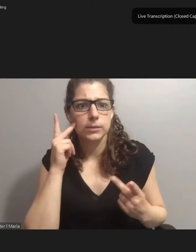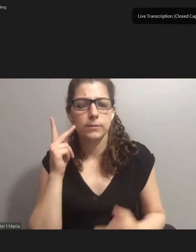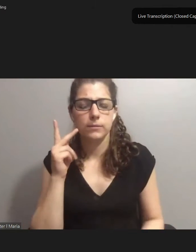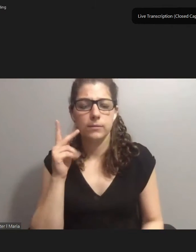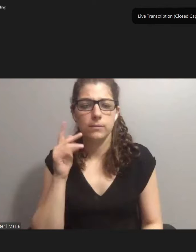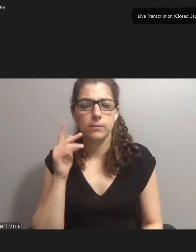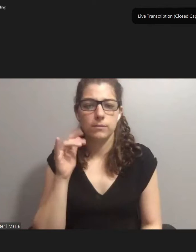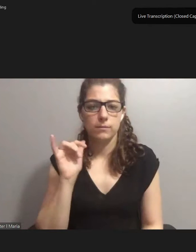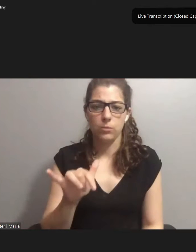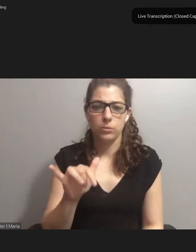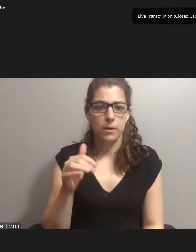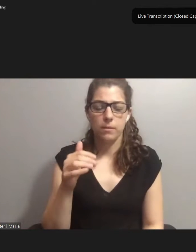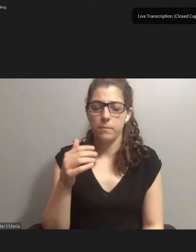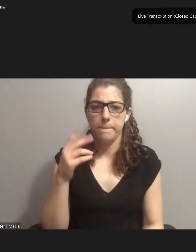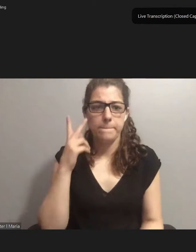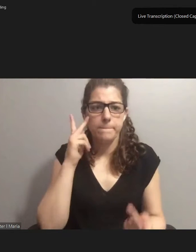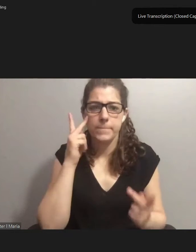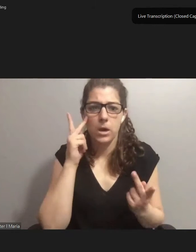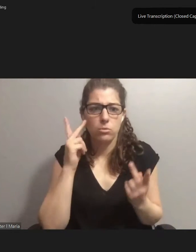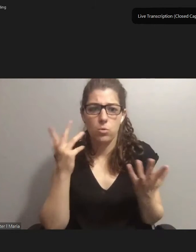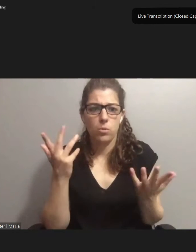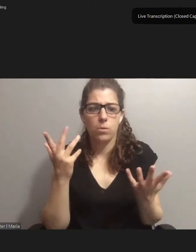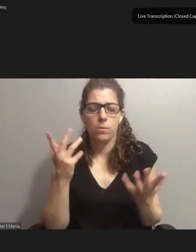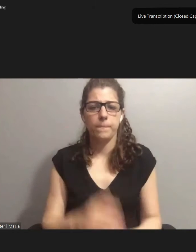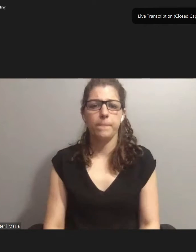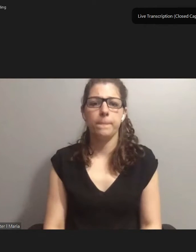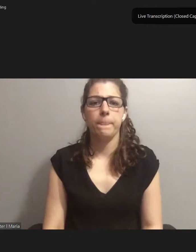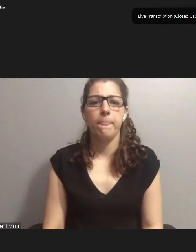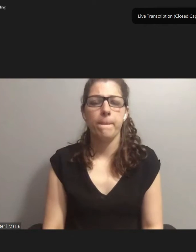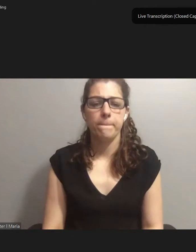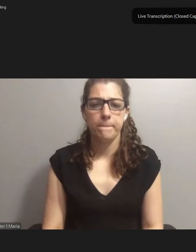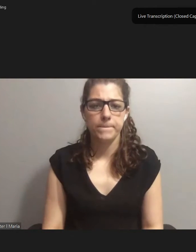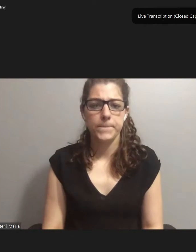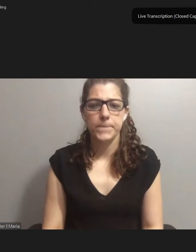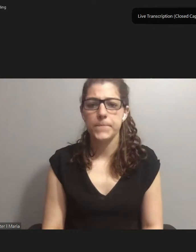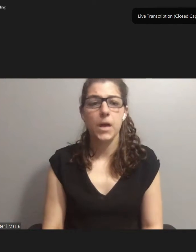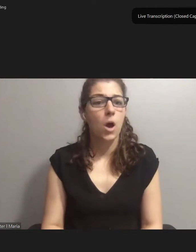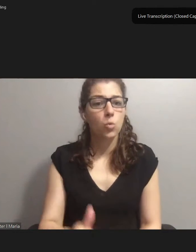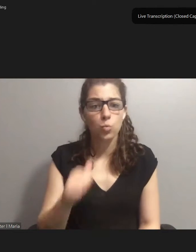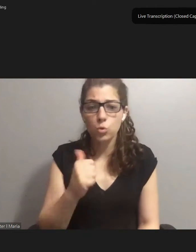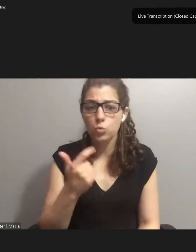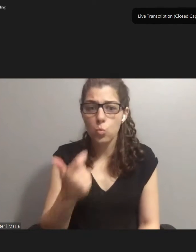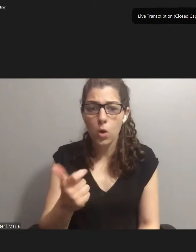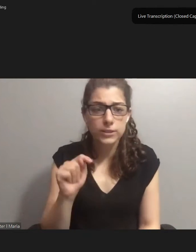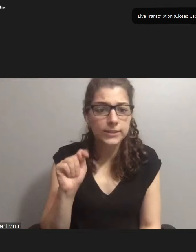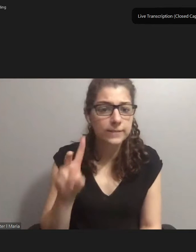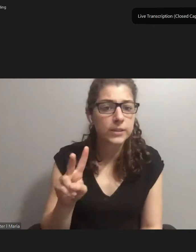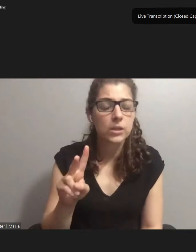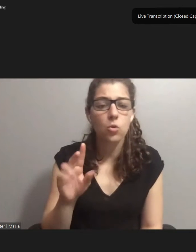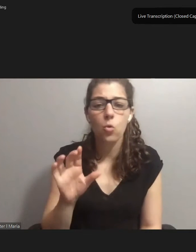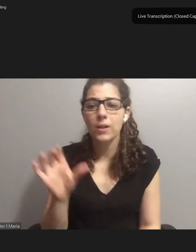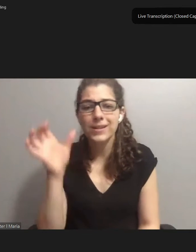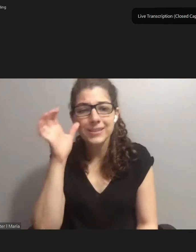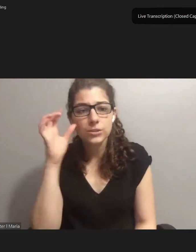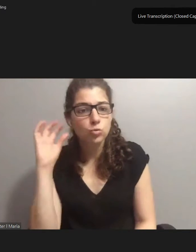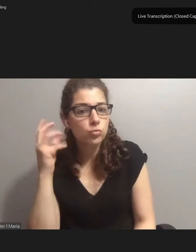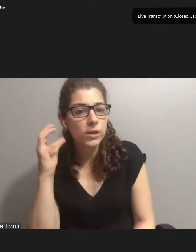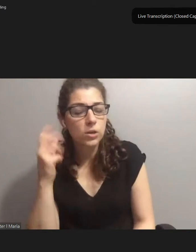sheer paranoia. I wouldn't watch TV or listen to the radio.